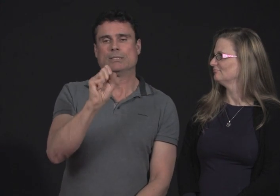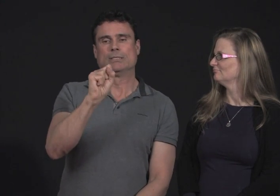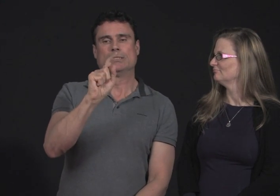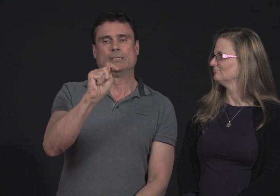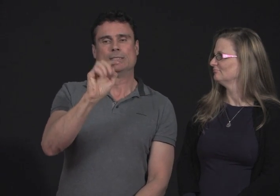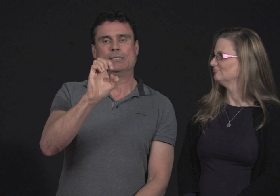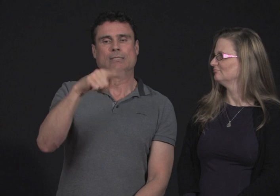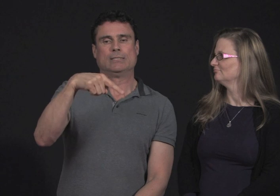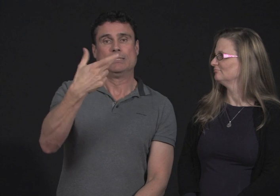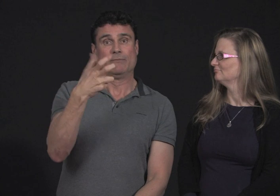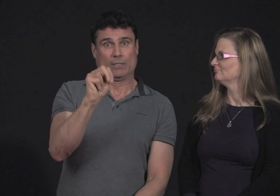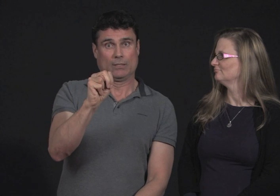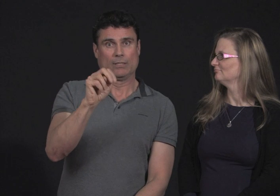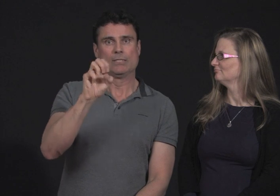with Stephen Simpson.